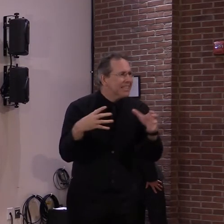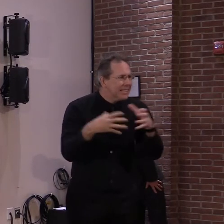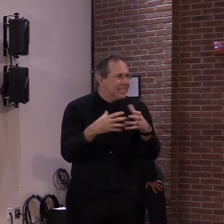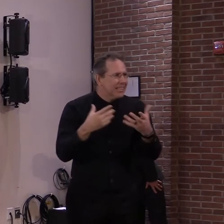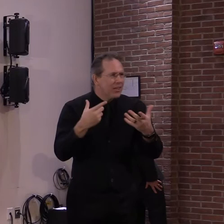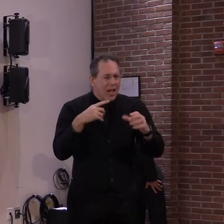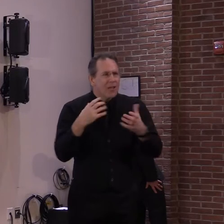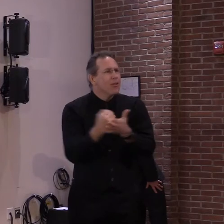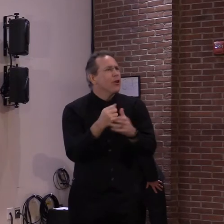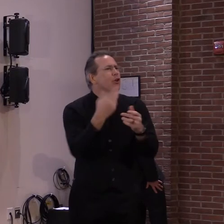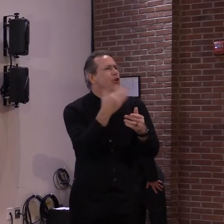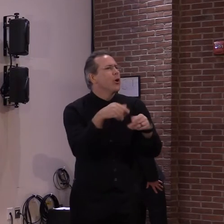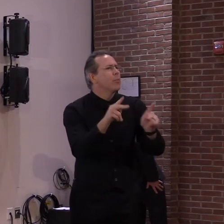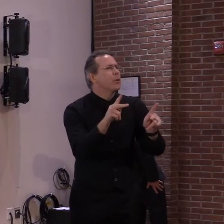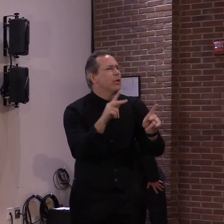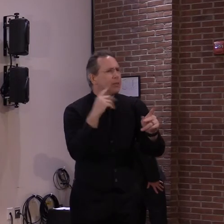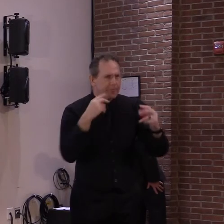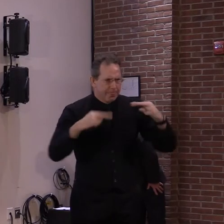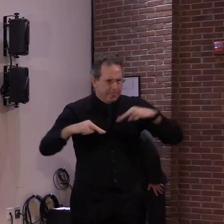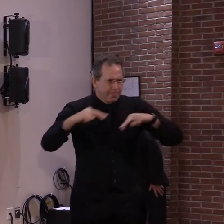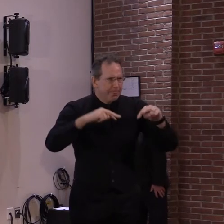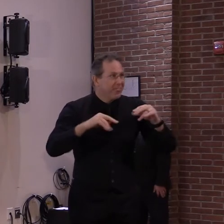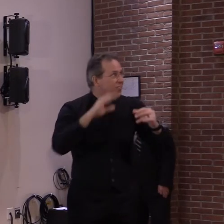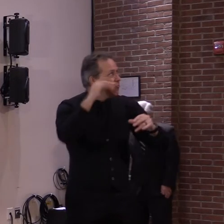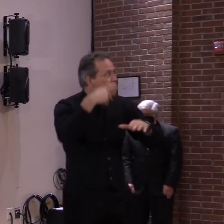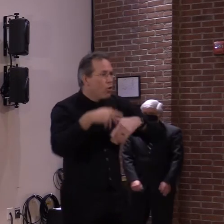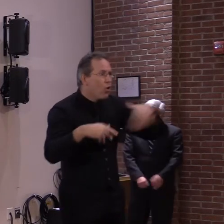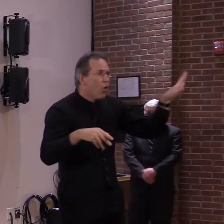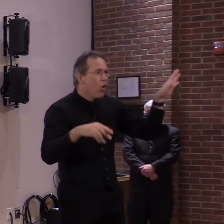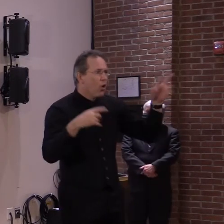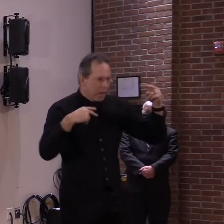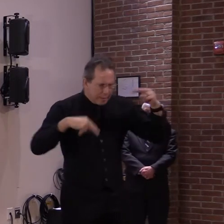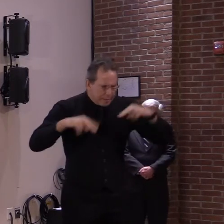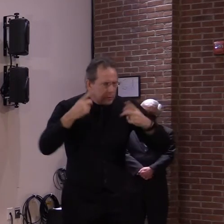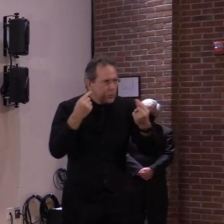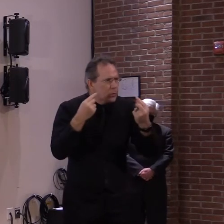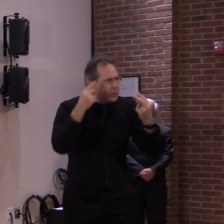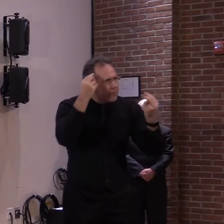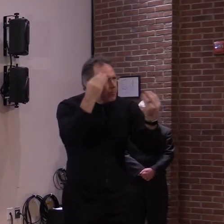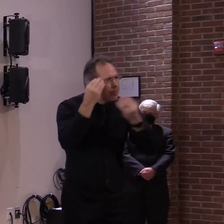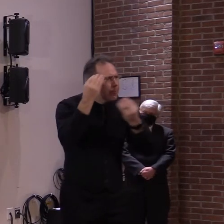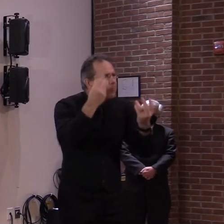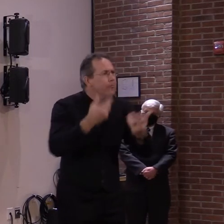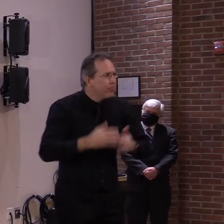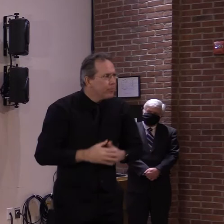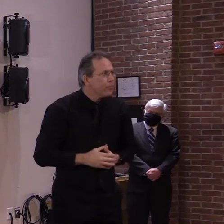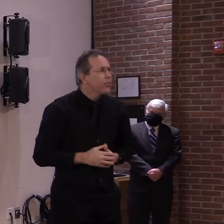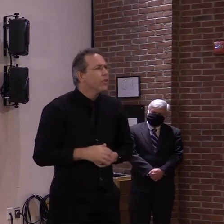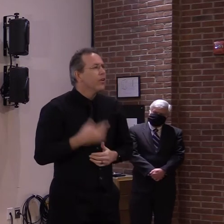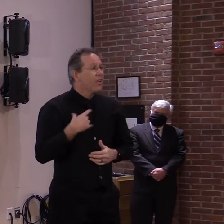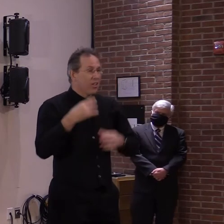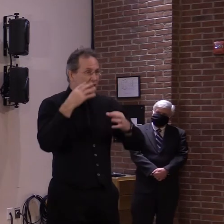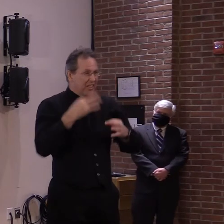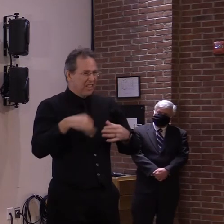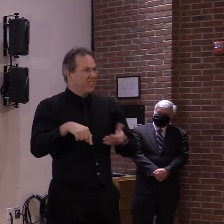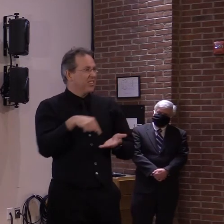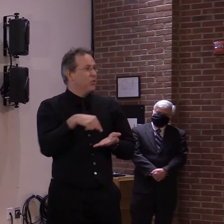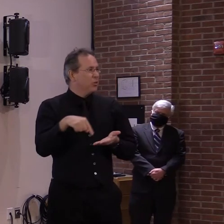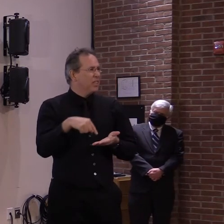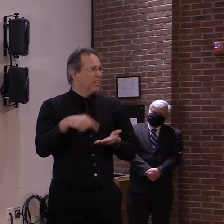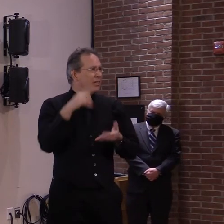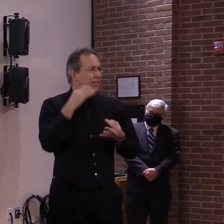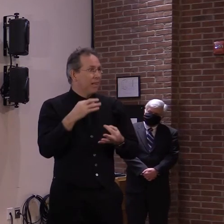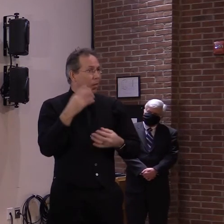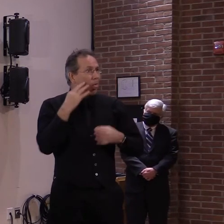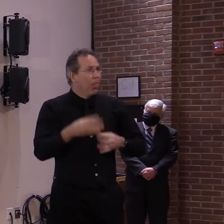time will tell. I mean, I don't think that's going to be decided this week. Uh, from my standpoint, think it's, uh, time